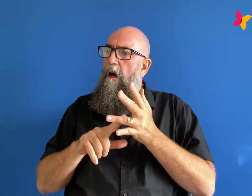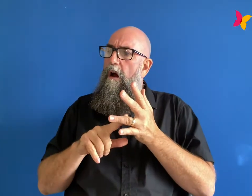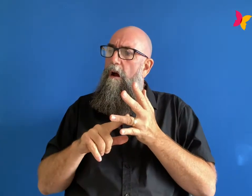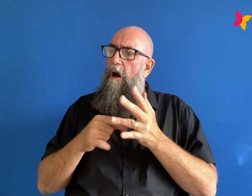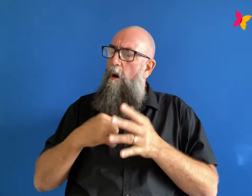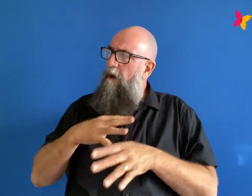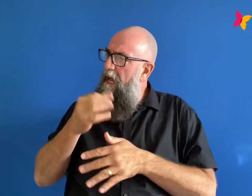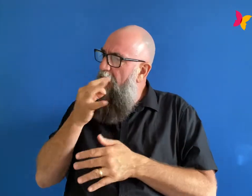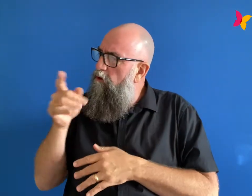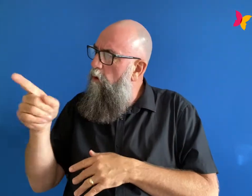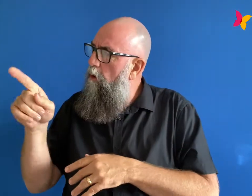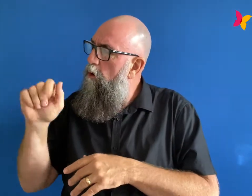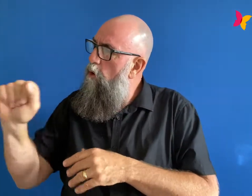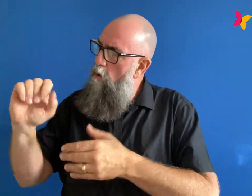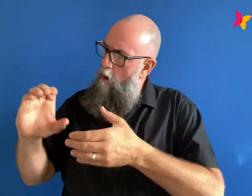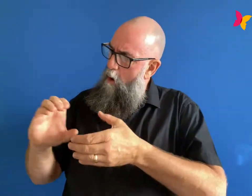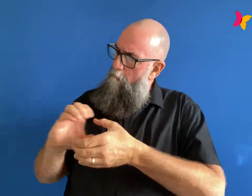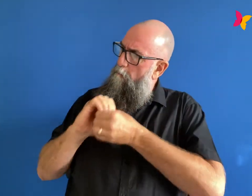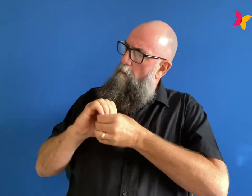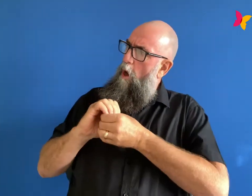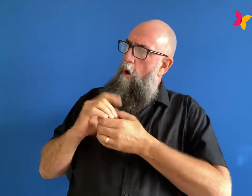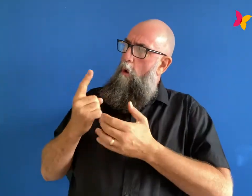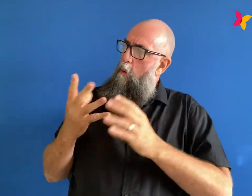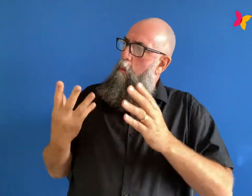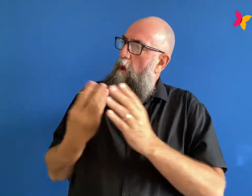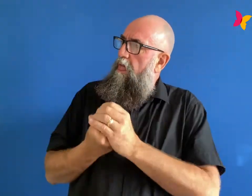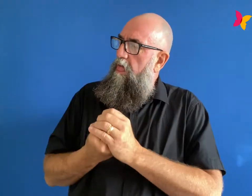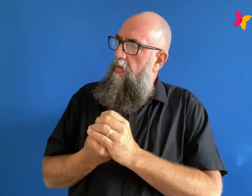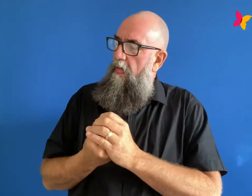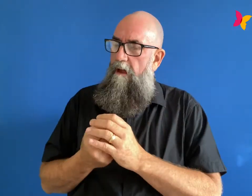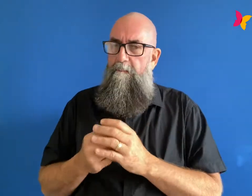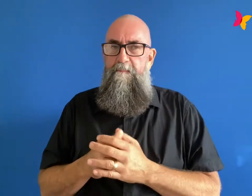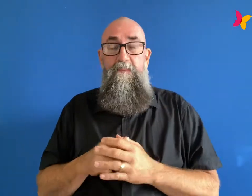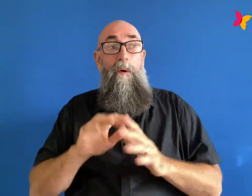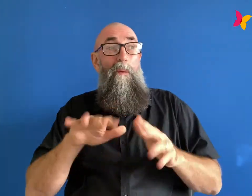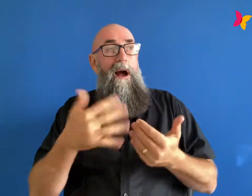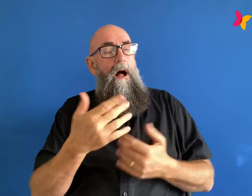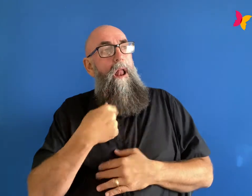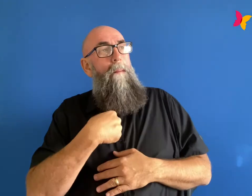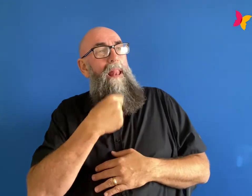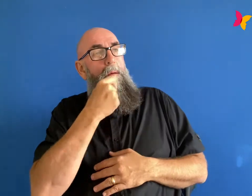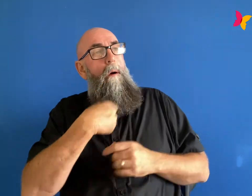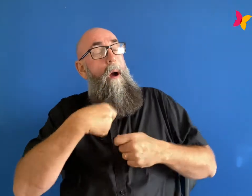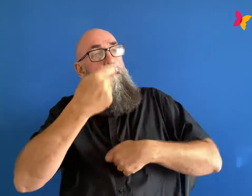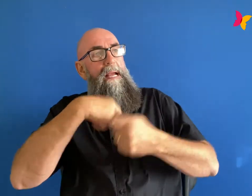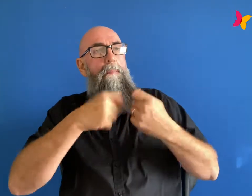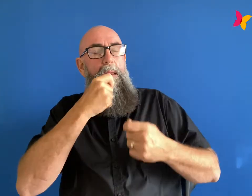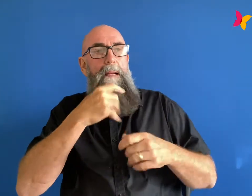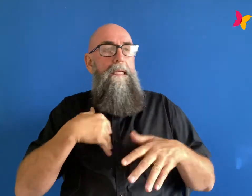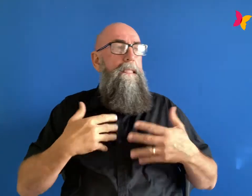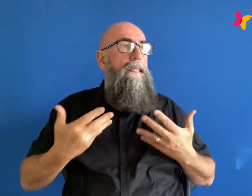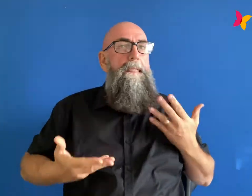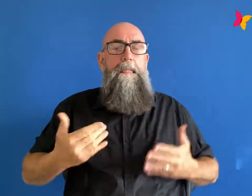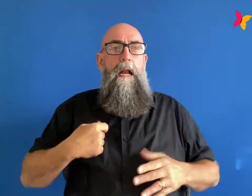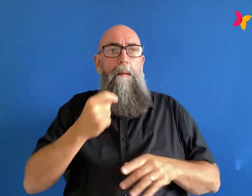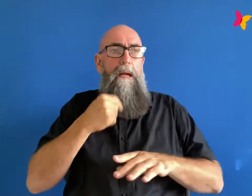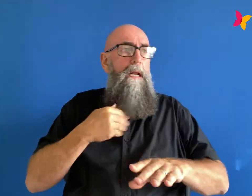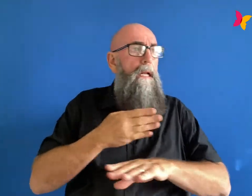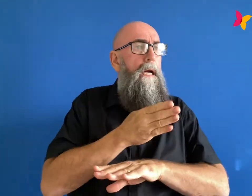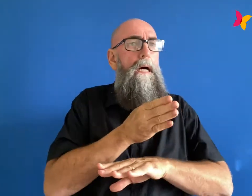uh it's like the old term like being a floater like you just kind of awkwardly float around the groups not really knowing who where you're welcome